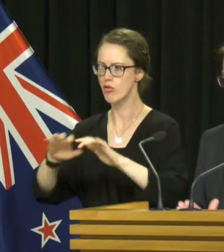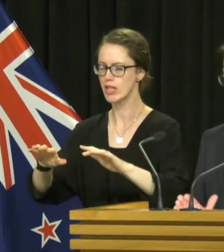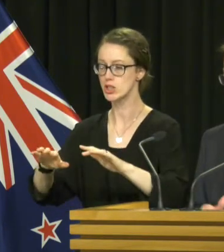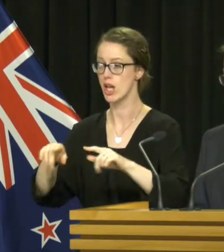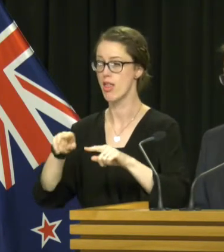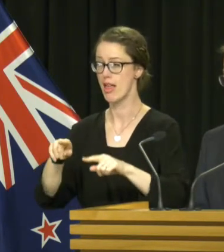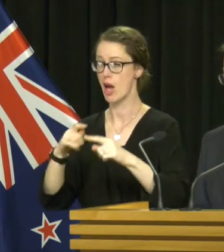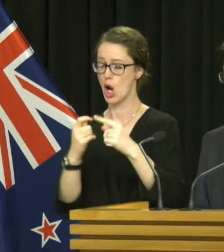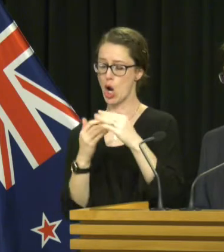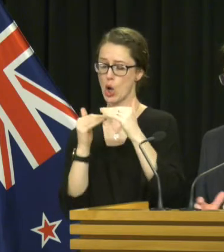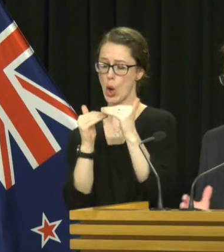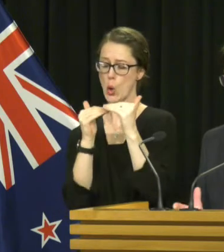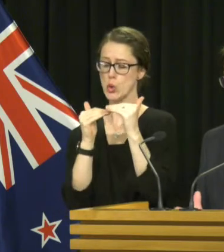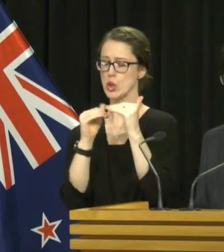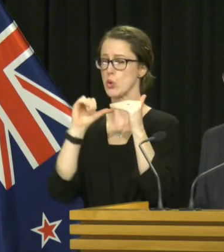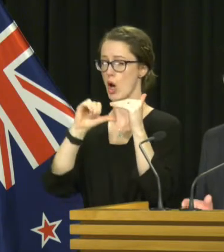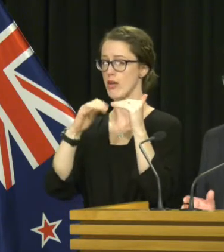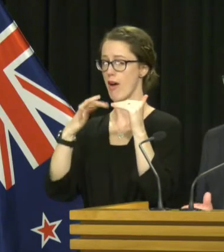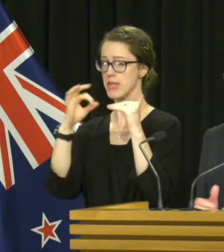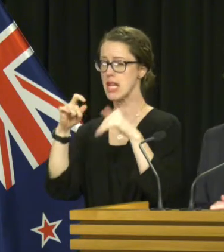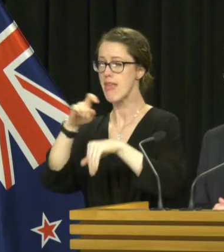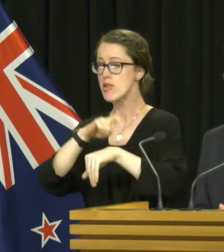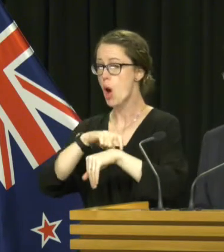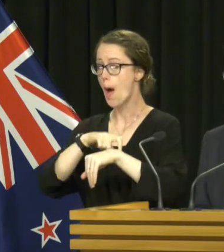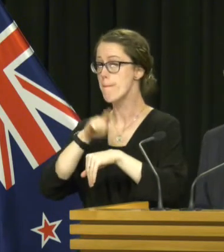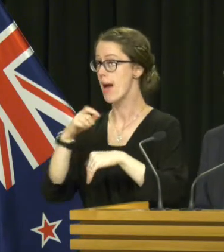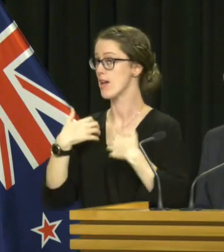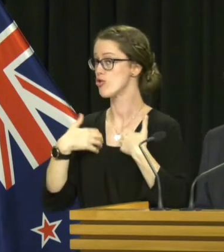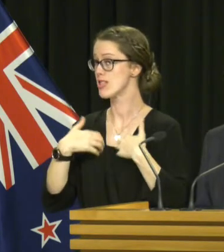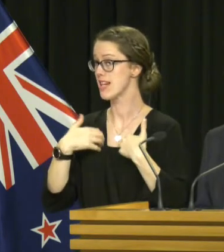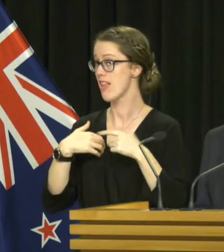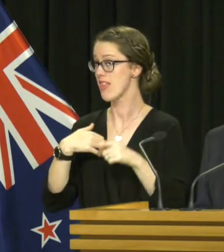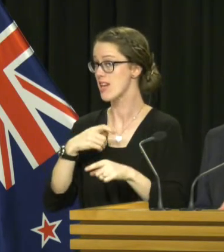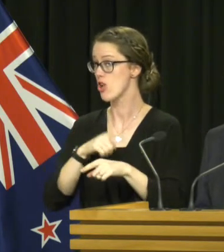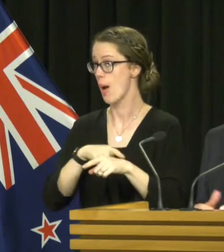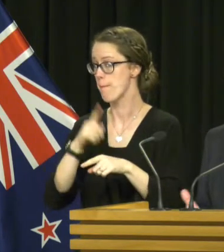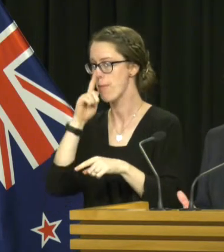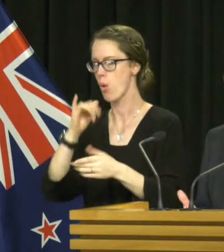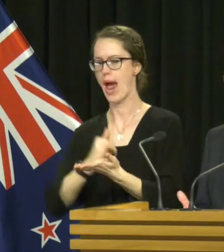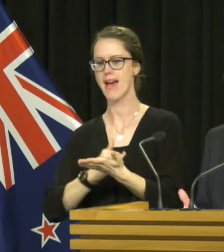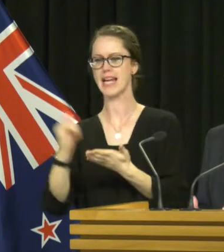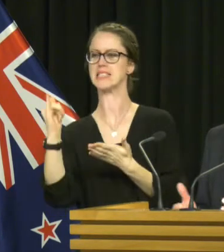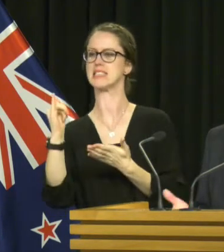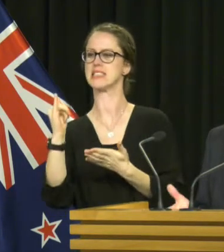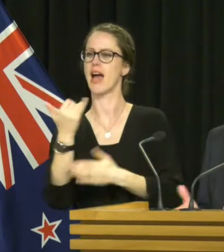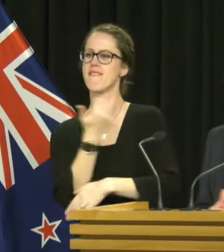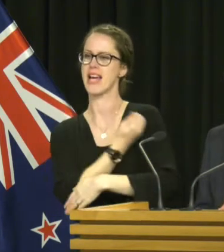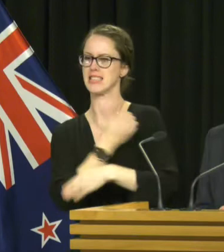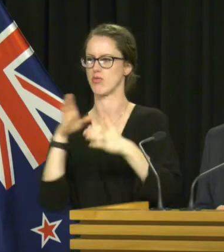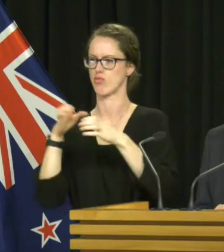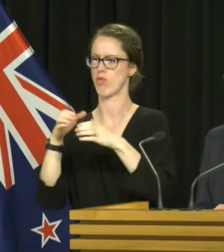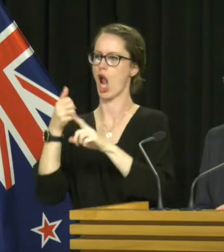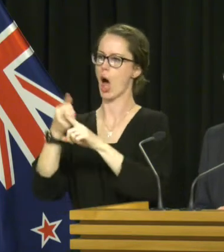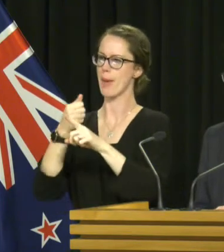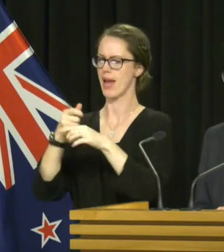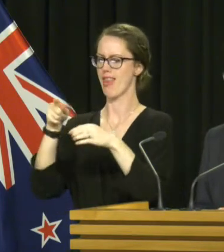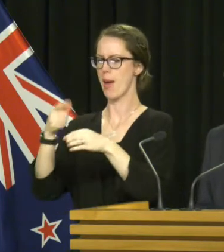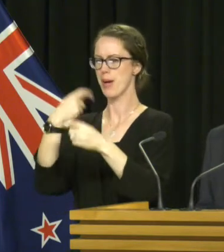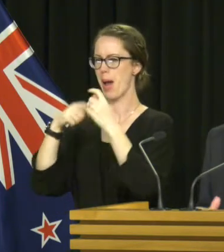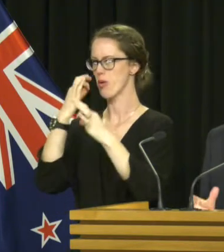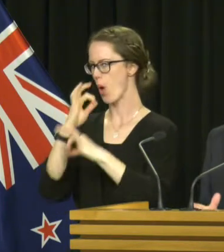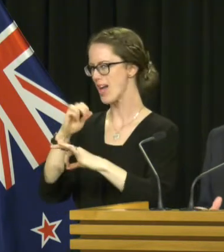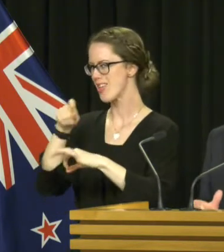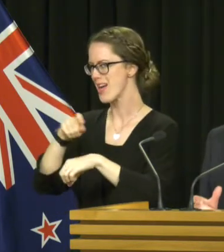and we got very close to 95%. An interesting thing was the voice of the anti-vaccine lobby got much